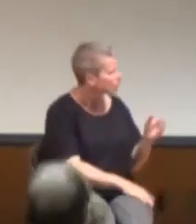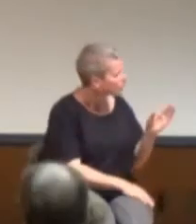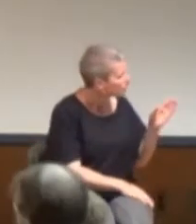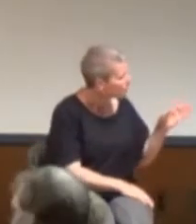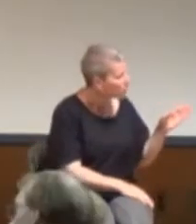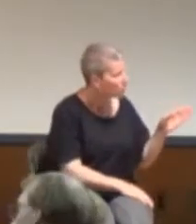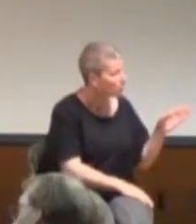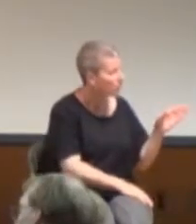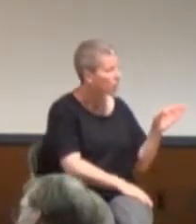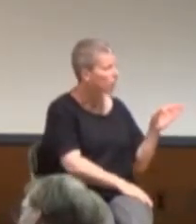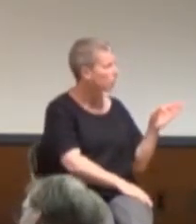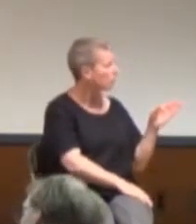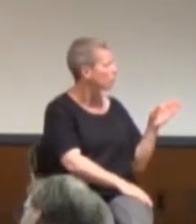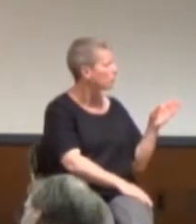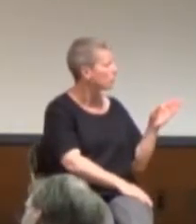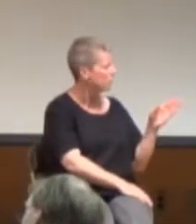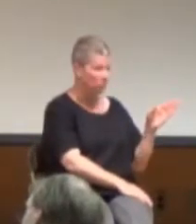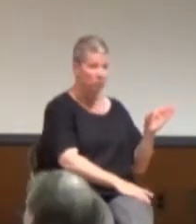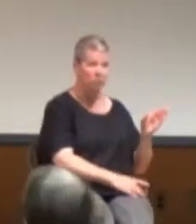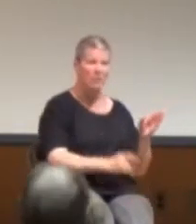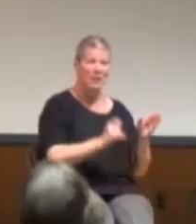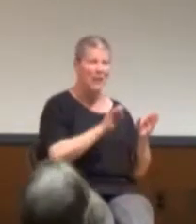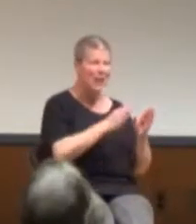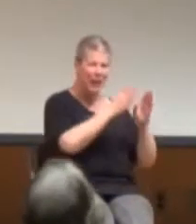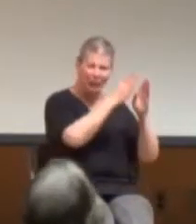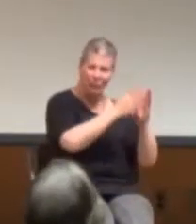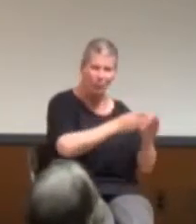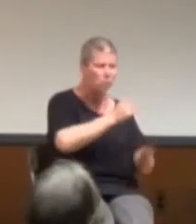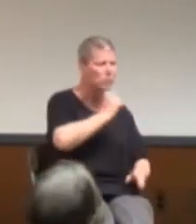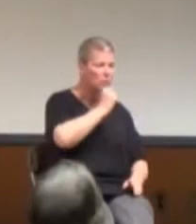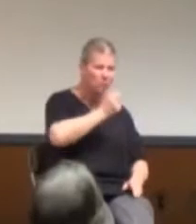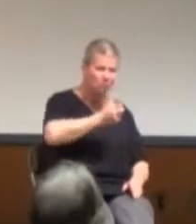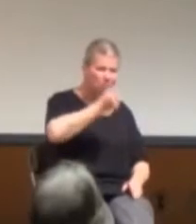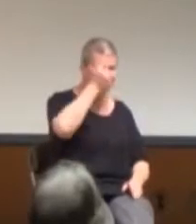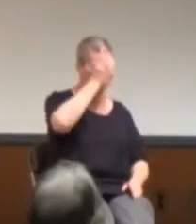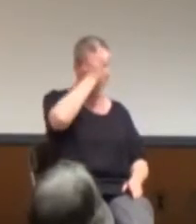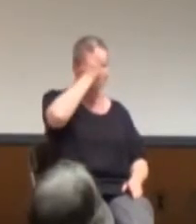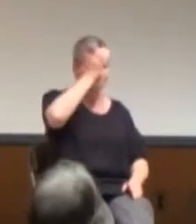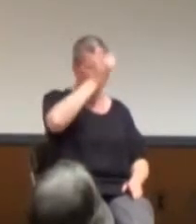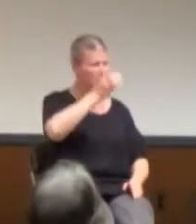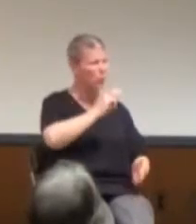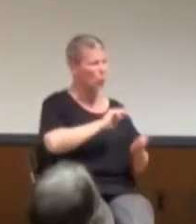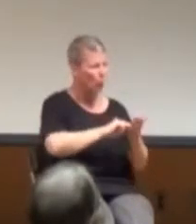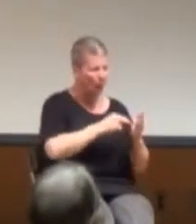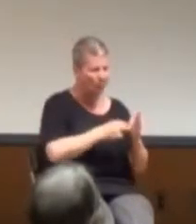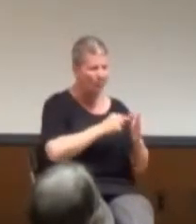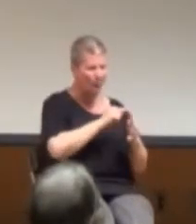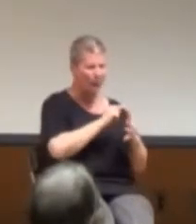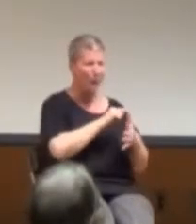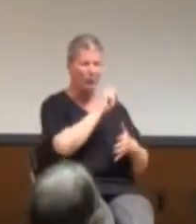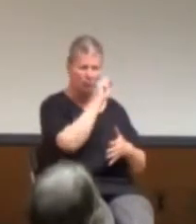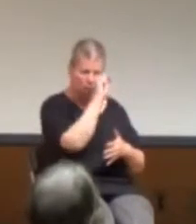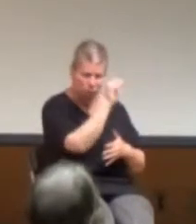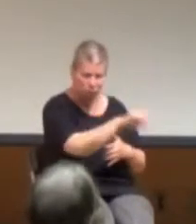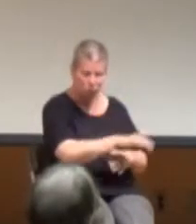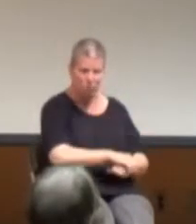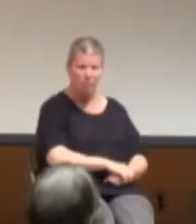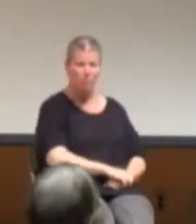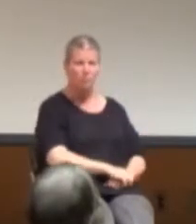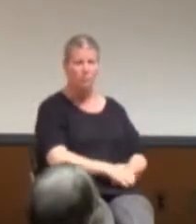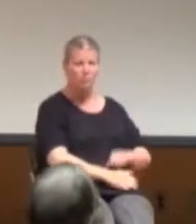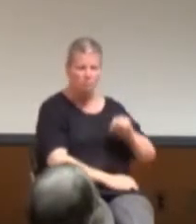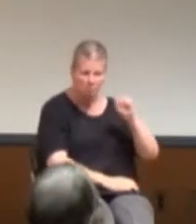don't understand it, it's important to go slowly, so be repetitive, and just small doses at a time, and then